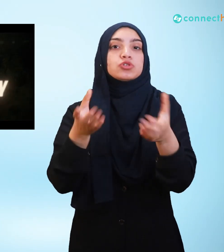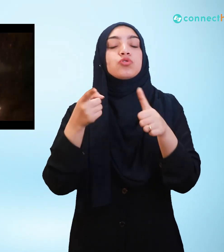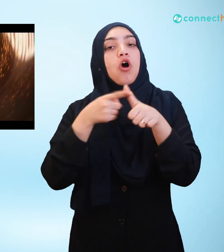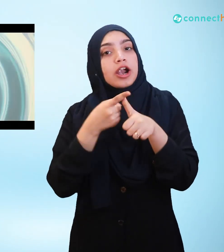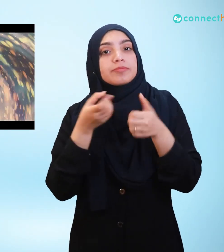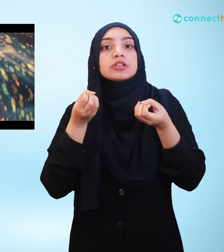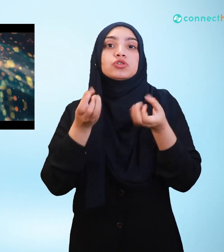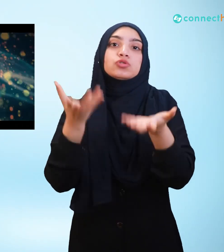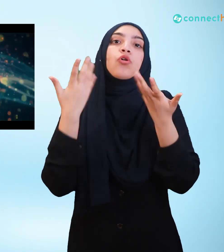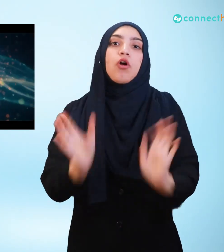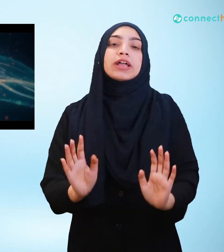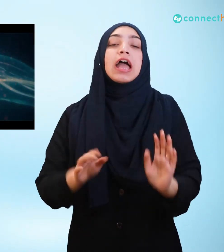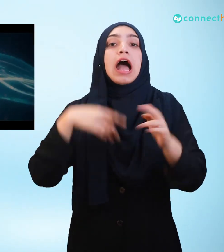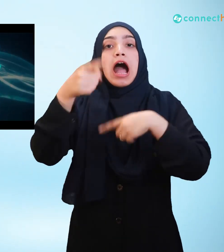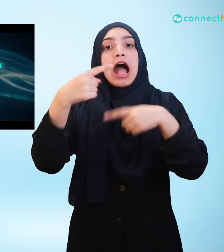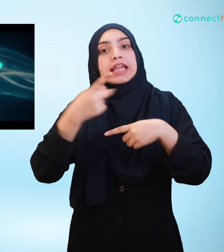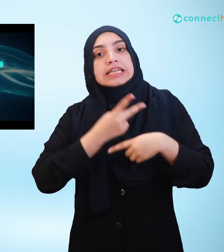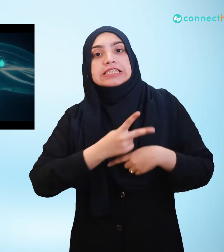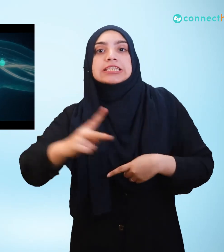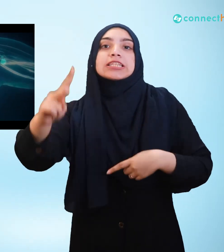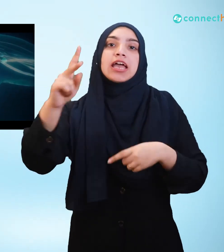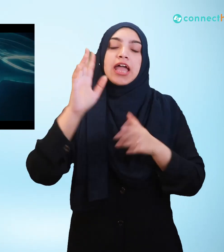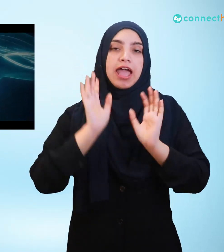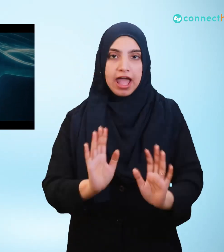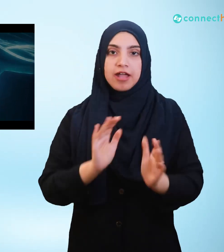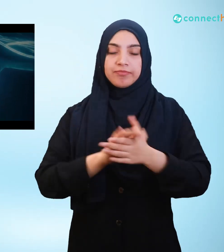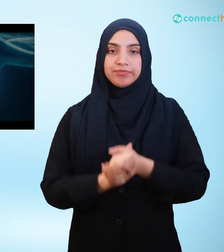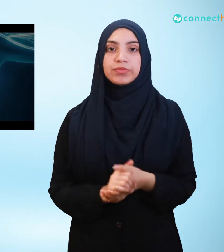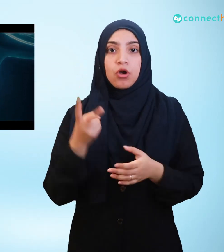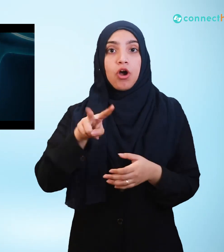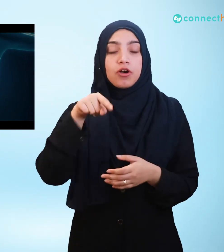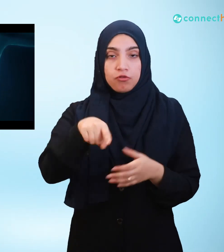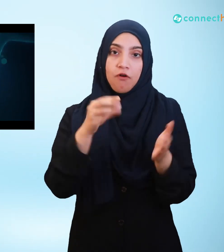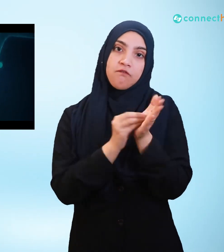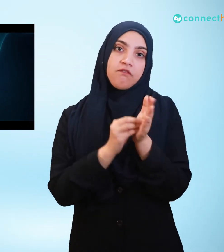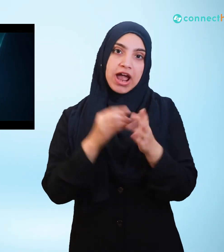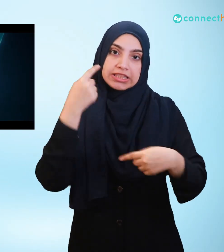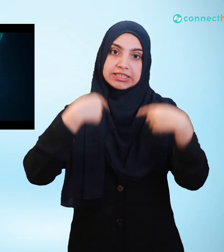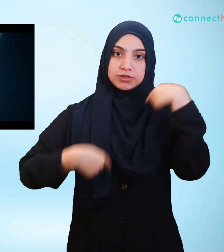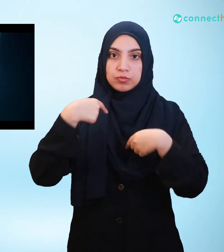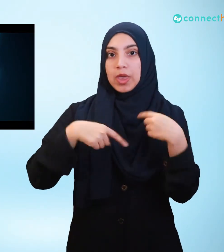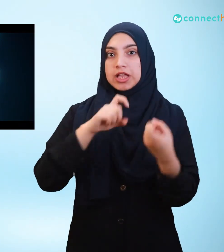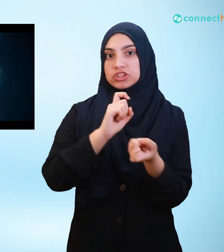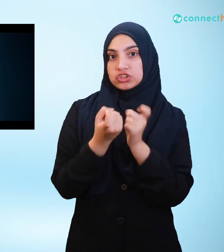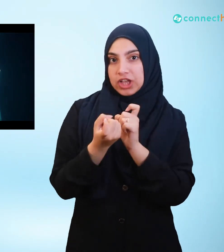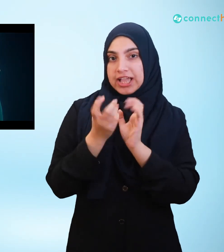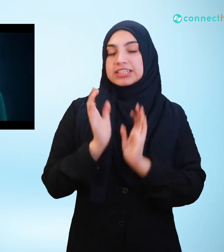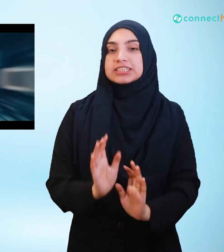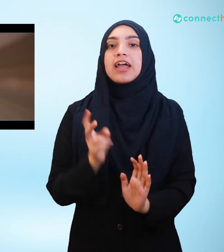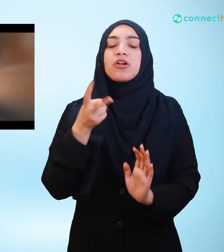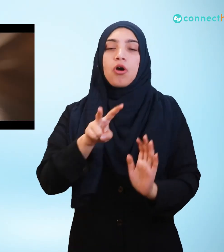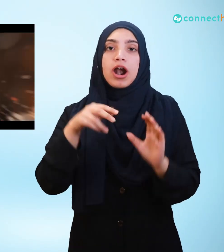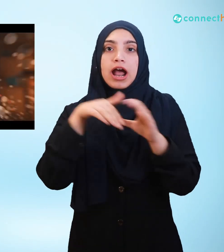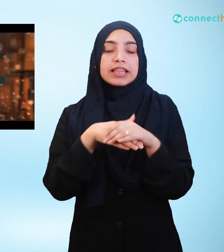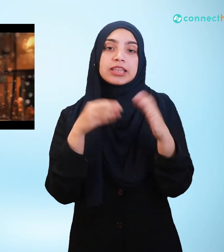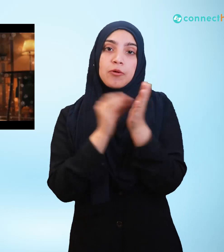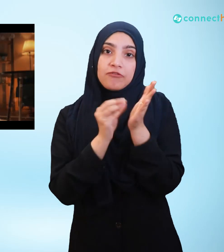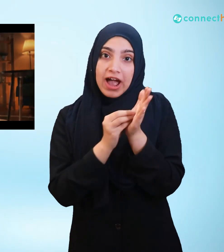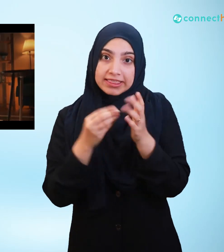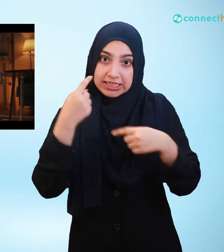These are just some of the physical benefits of fasting that will take place within the body, but the spiritual benefits this